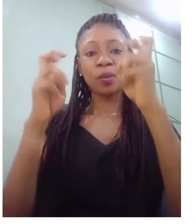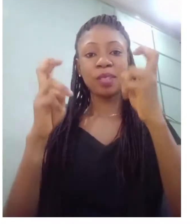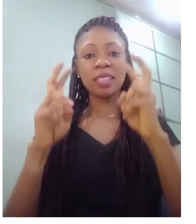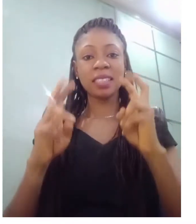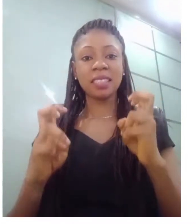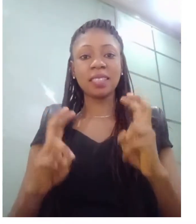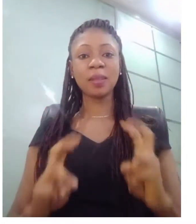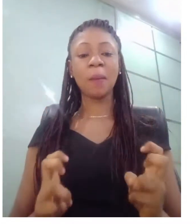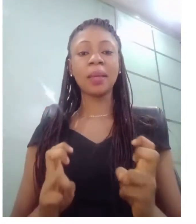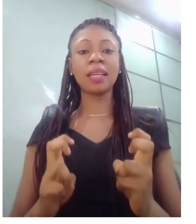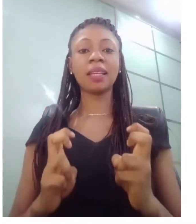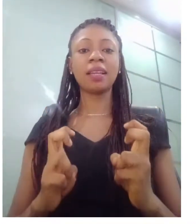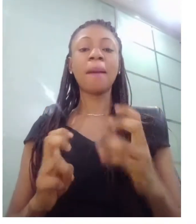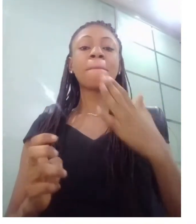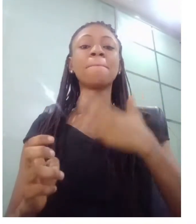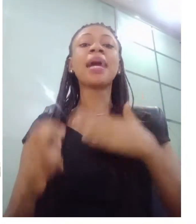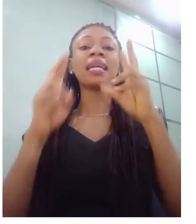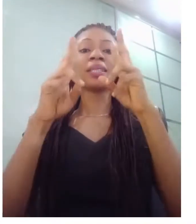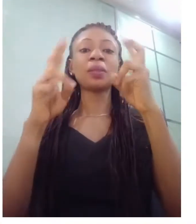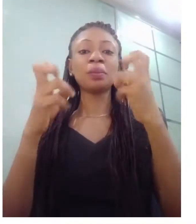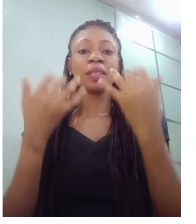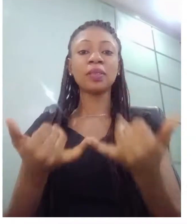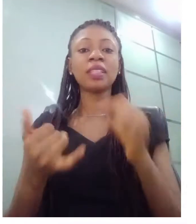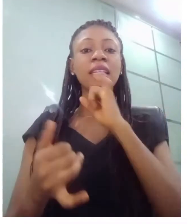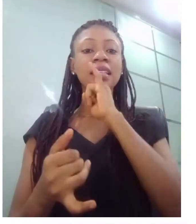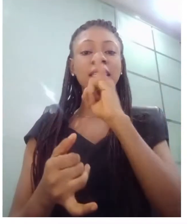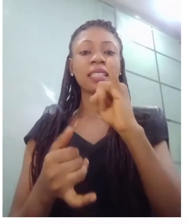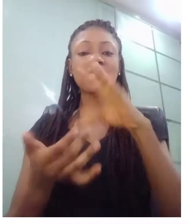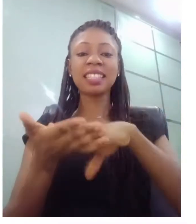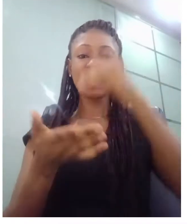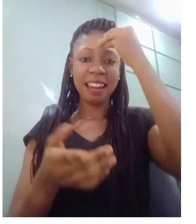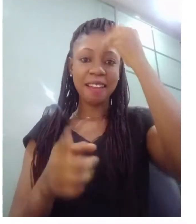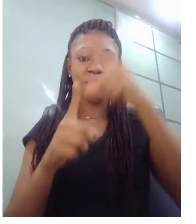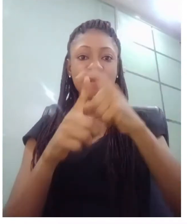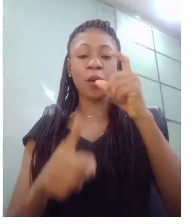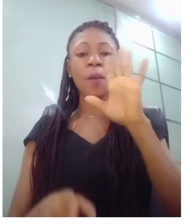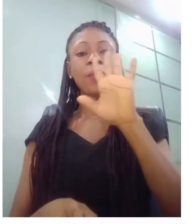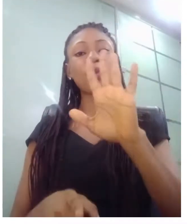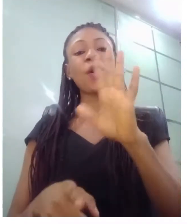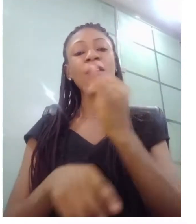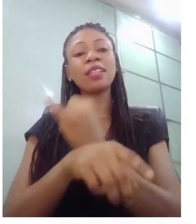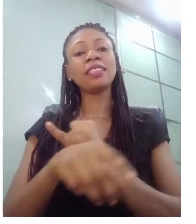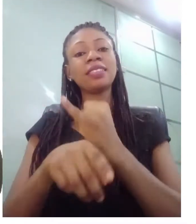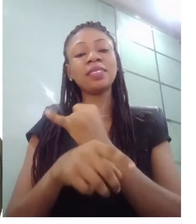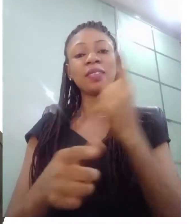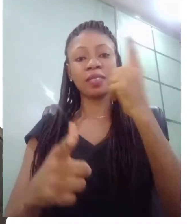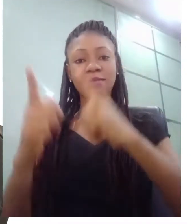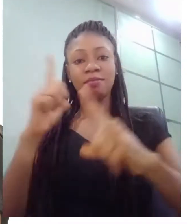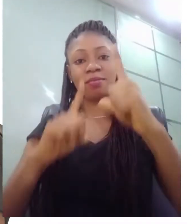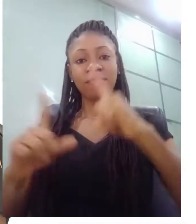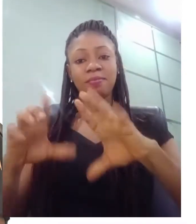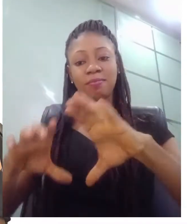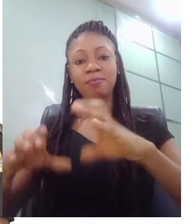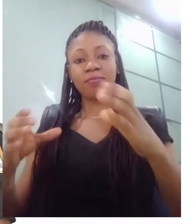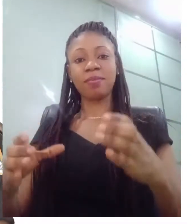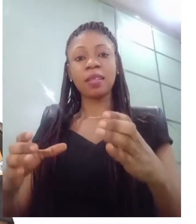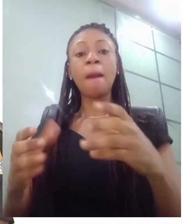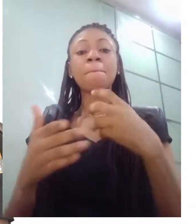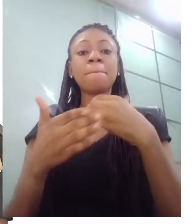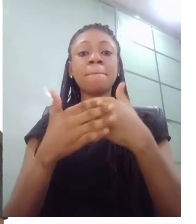is learn from your indigenous signers before i go ahead i want to celebrate